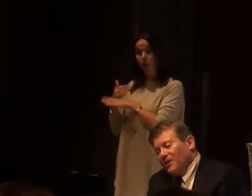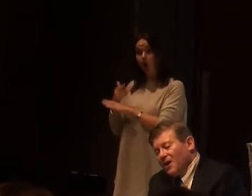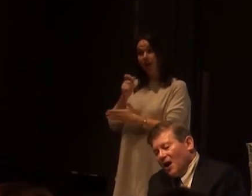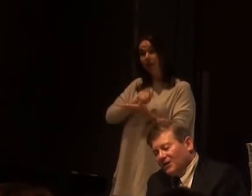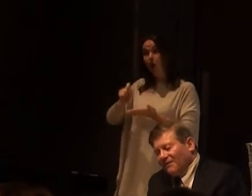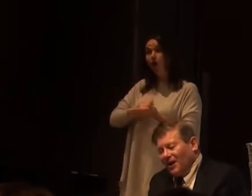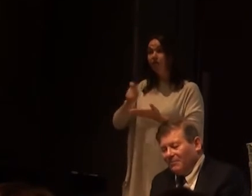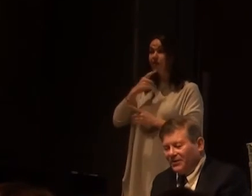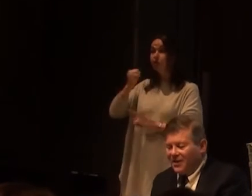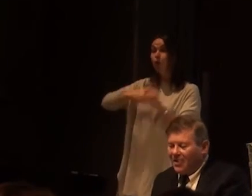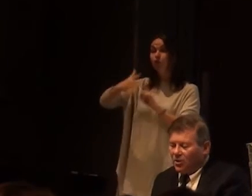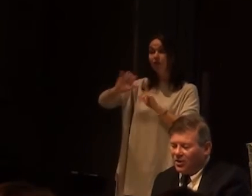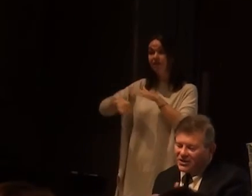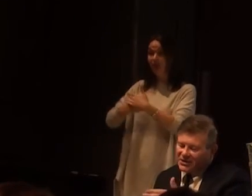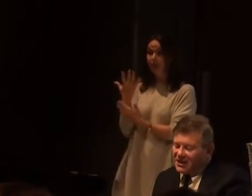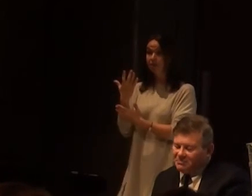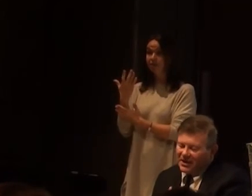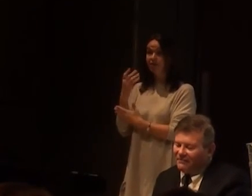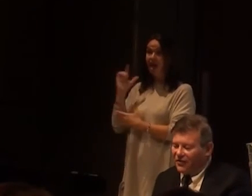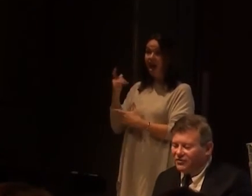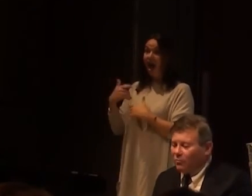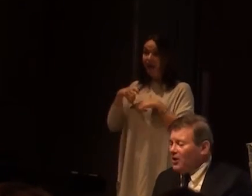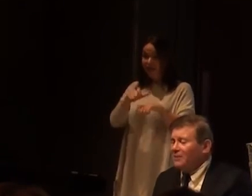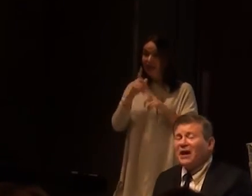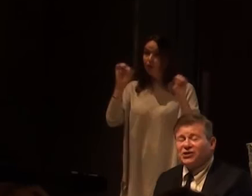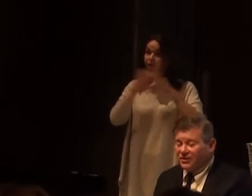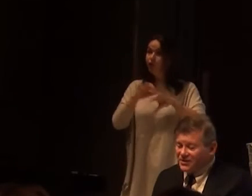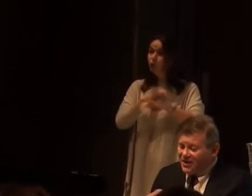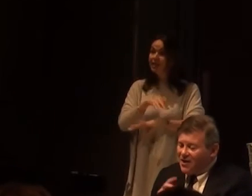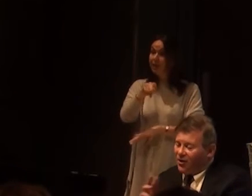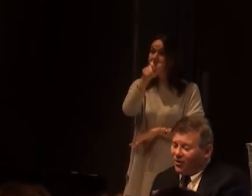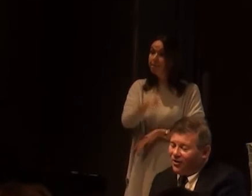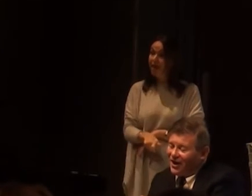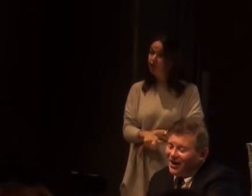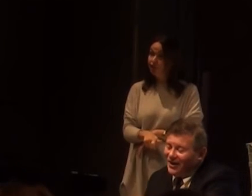Social Development, who keeps being confused for one of the patients.